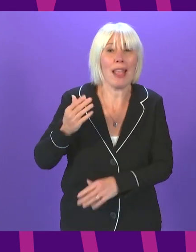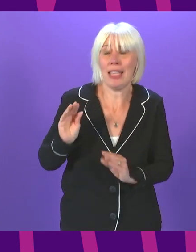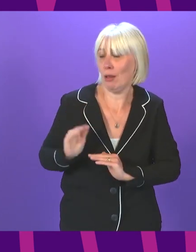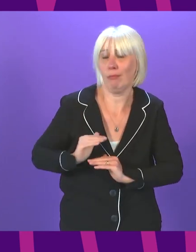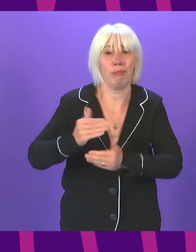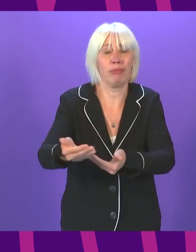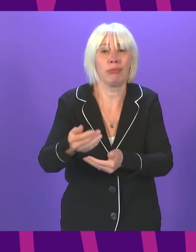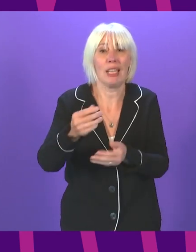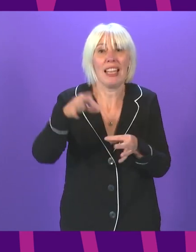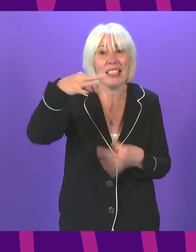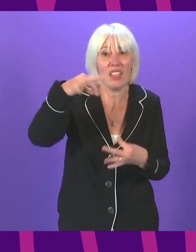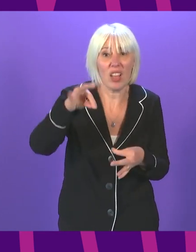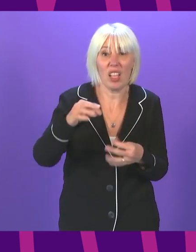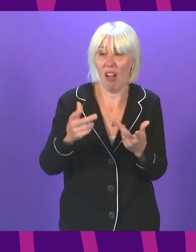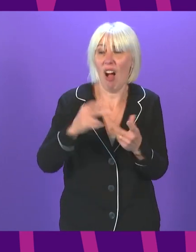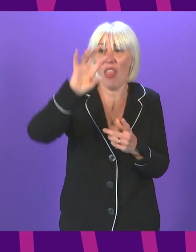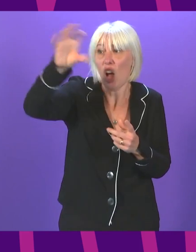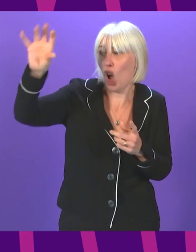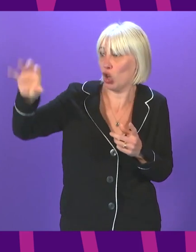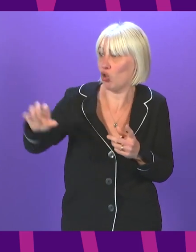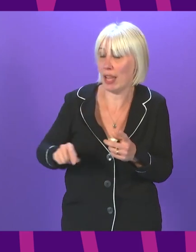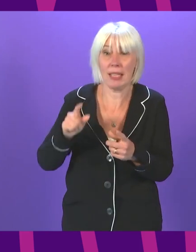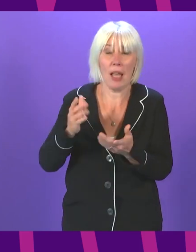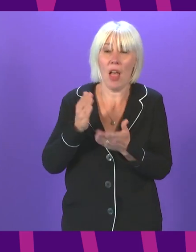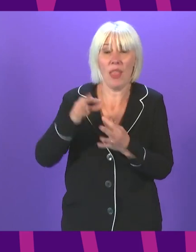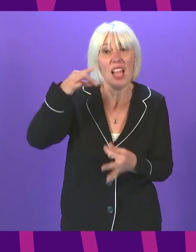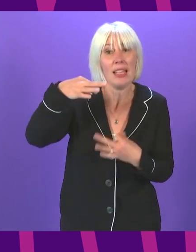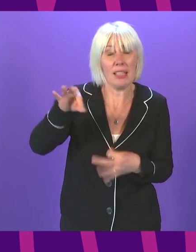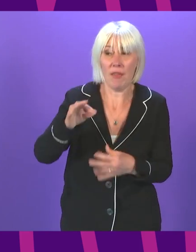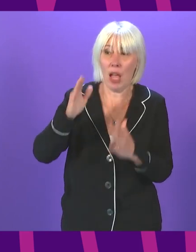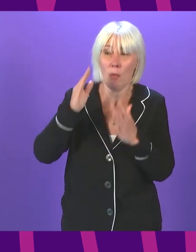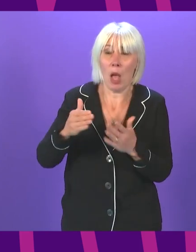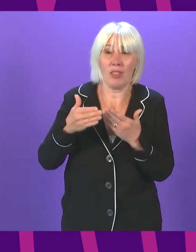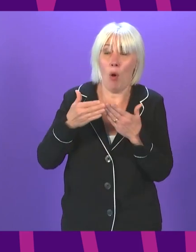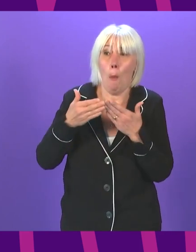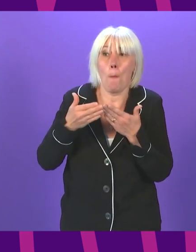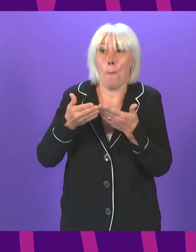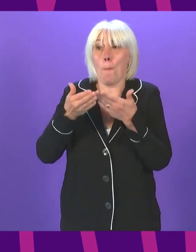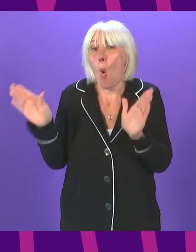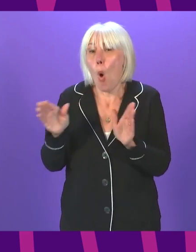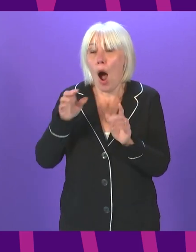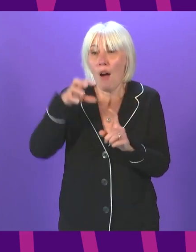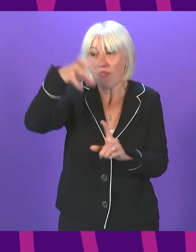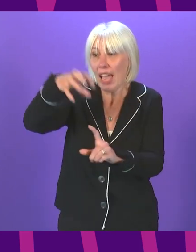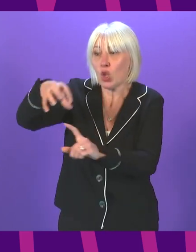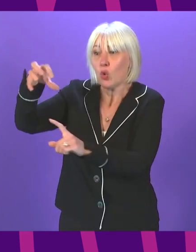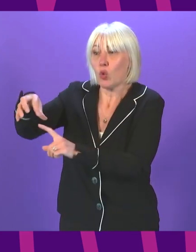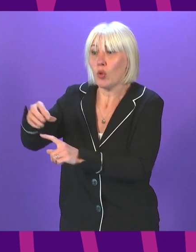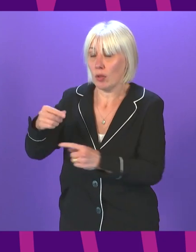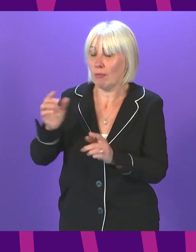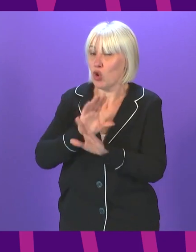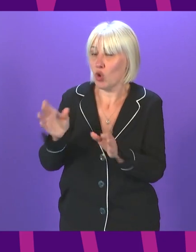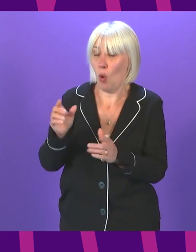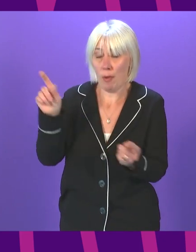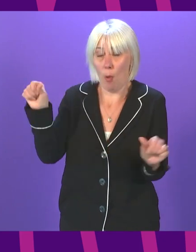fact, the certification rules in several other countries cover a far wider range of venues than the ones we are currently considering for Scotland.